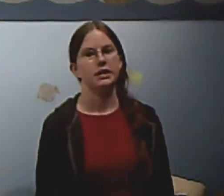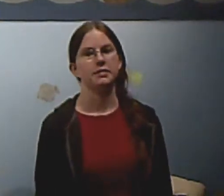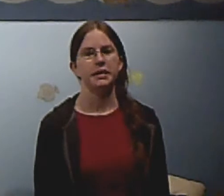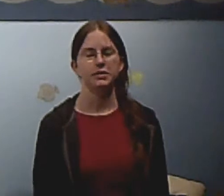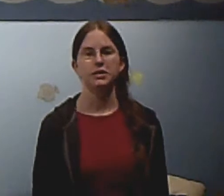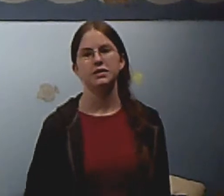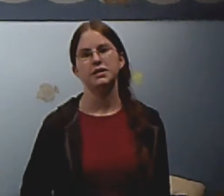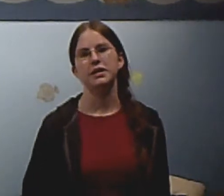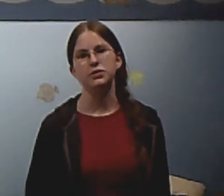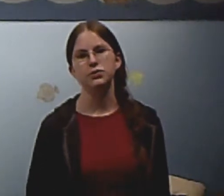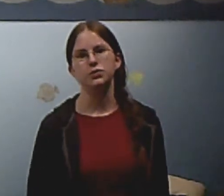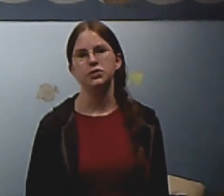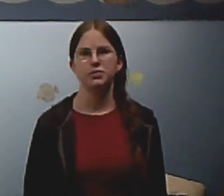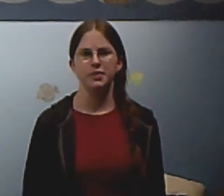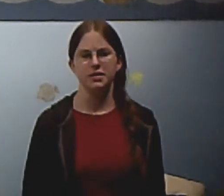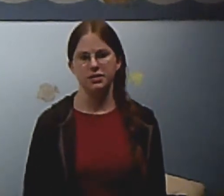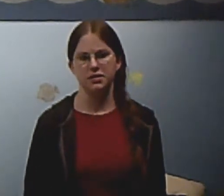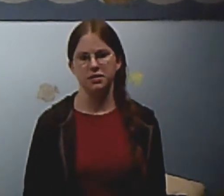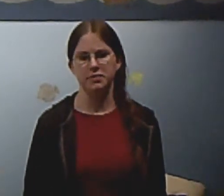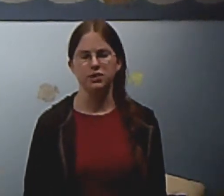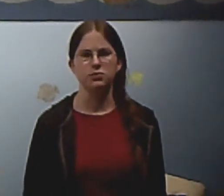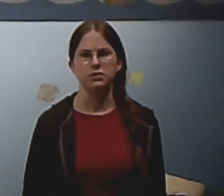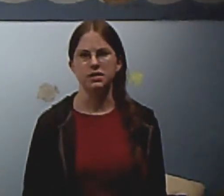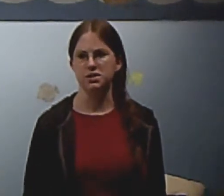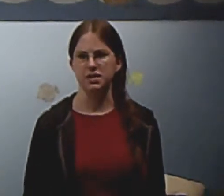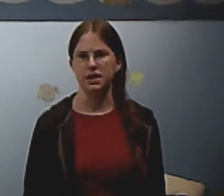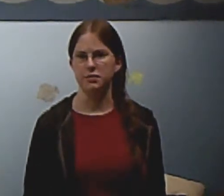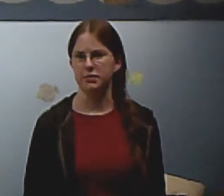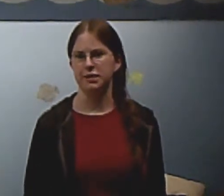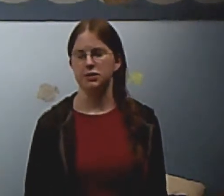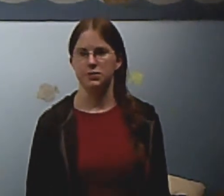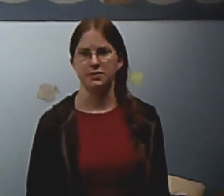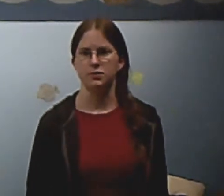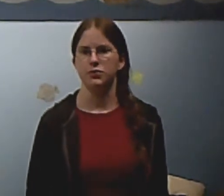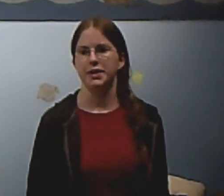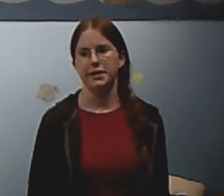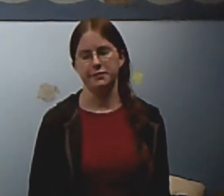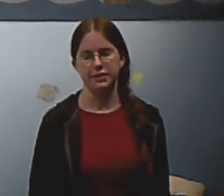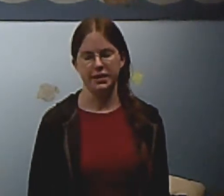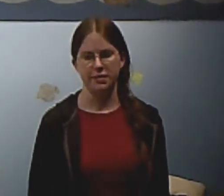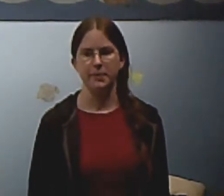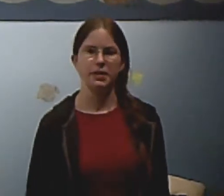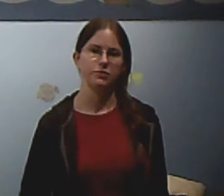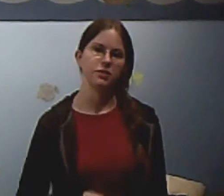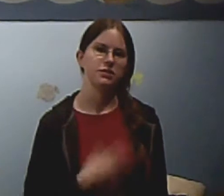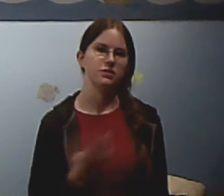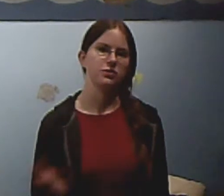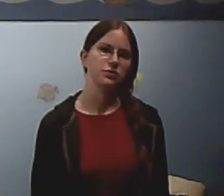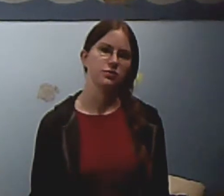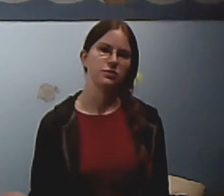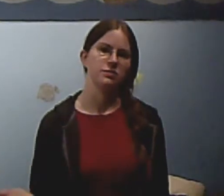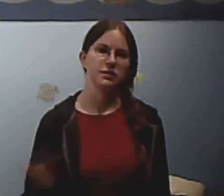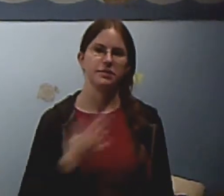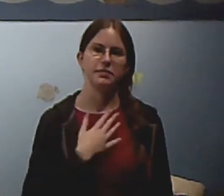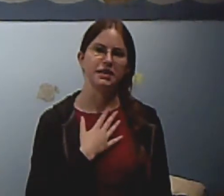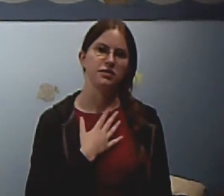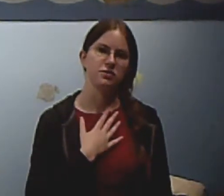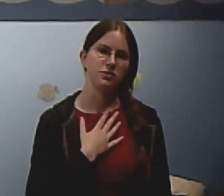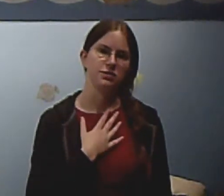I'm not going to tell you so much about each game, I'm not going to review every game, but I'm going to just go through my history